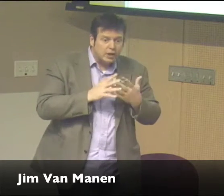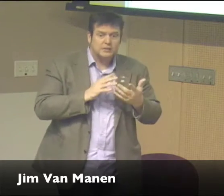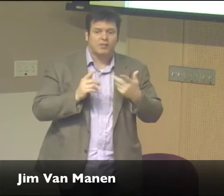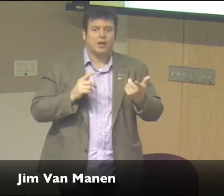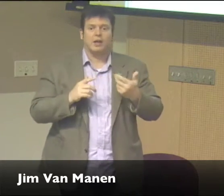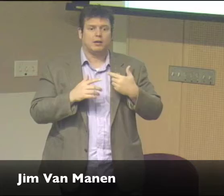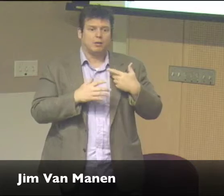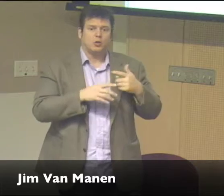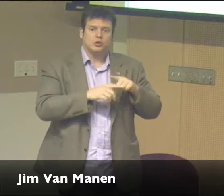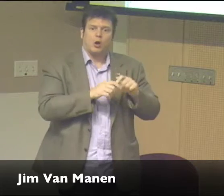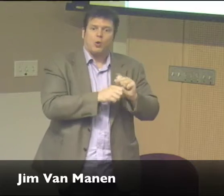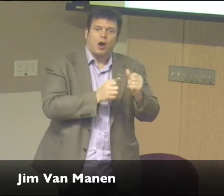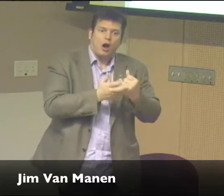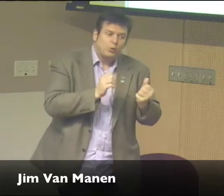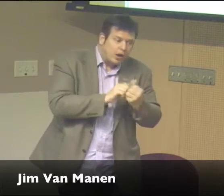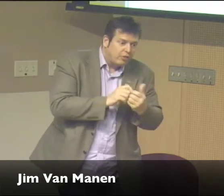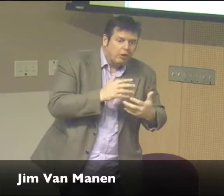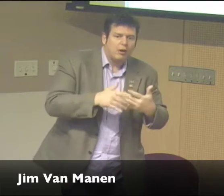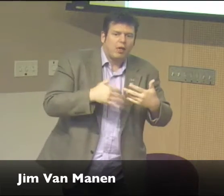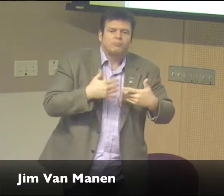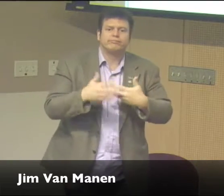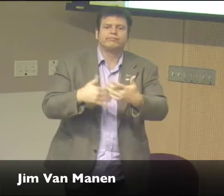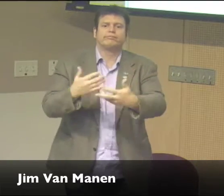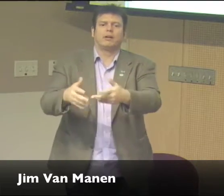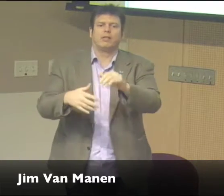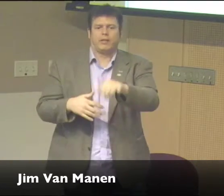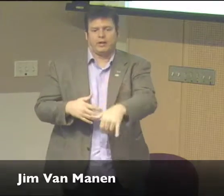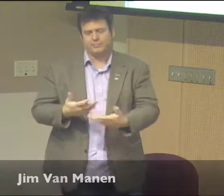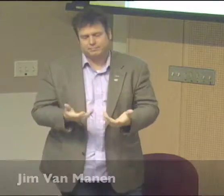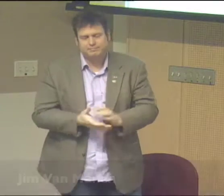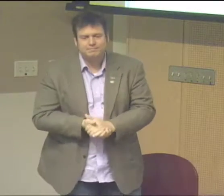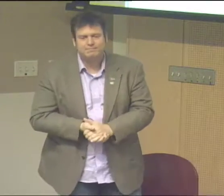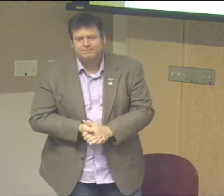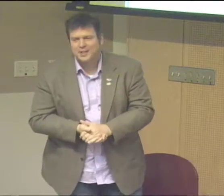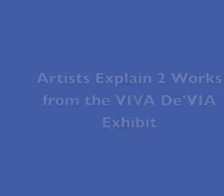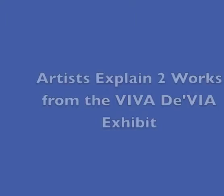and one of my friends suggested that we...